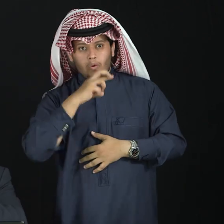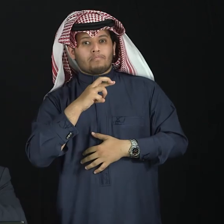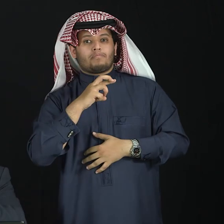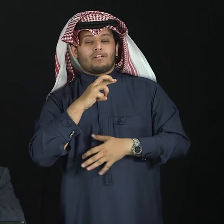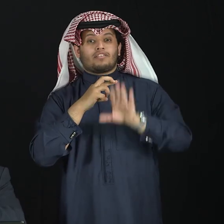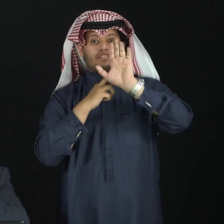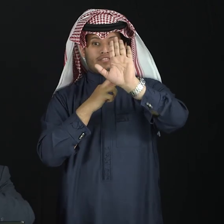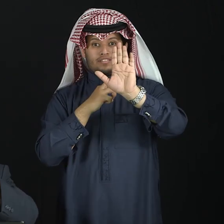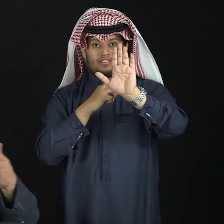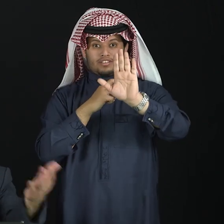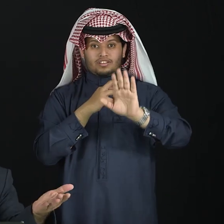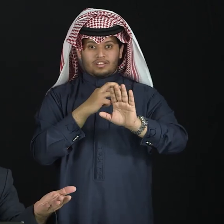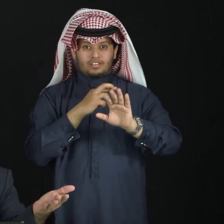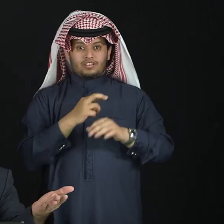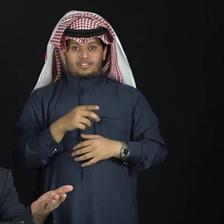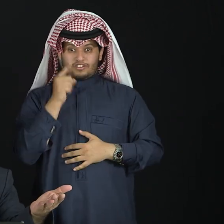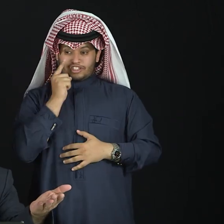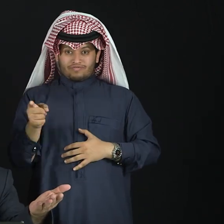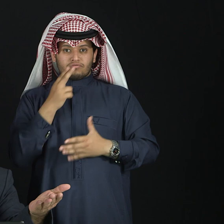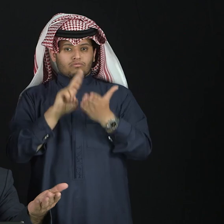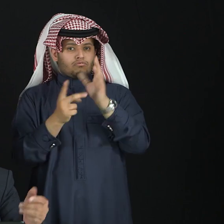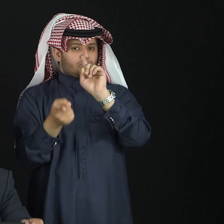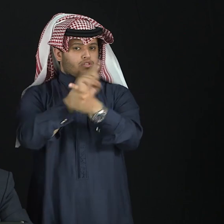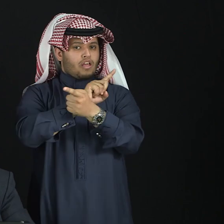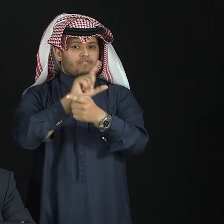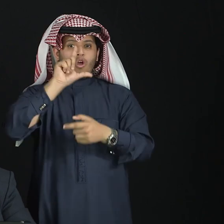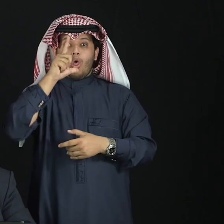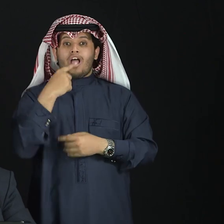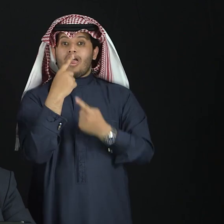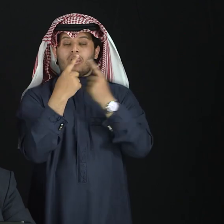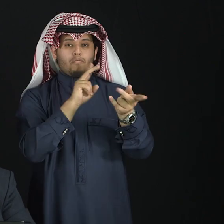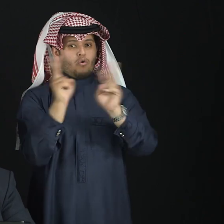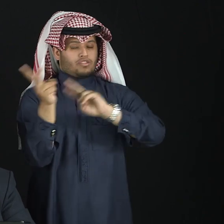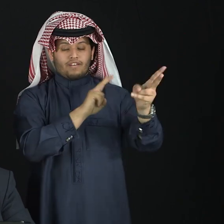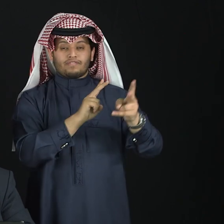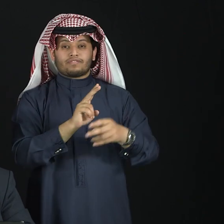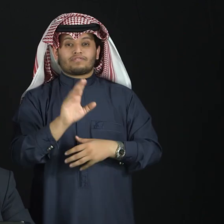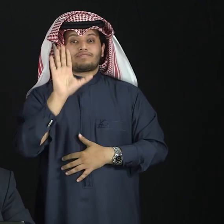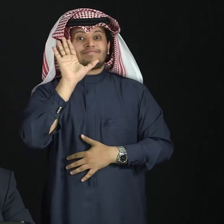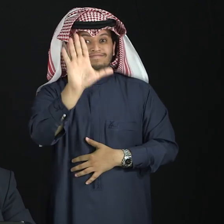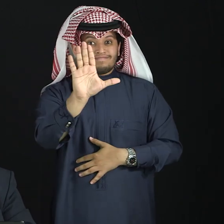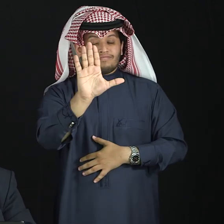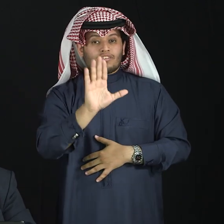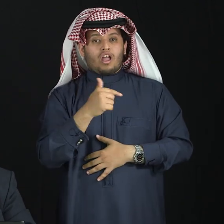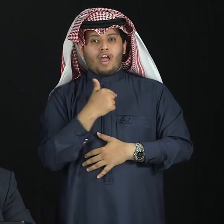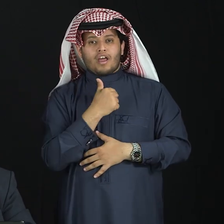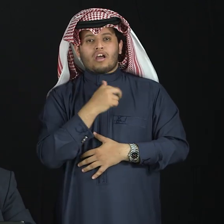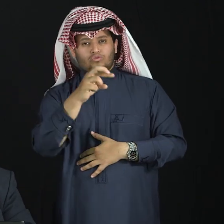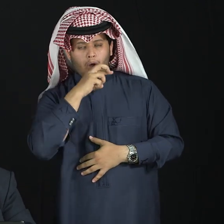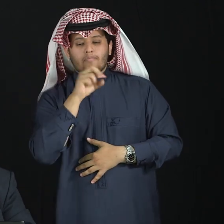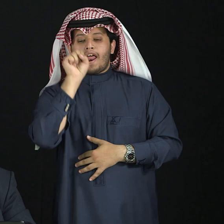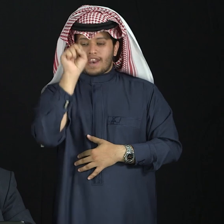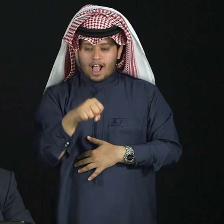Your name, what? You see. While for the yes, no question, yes,